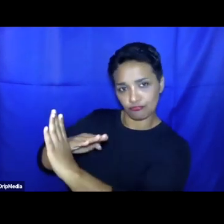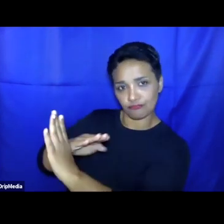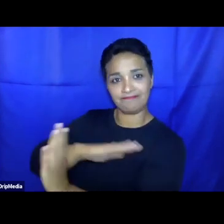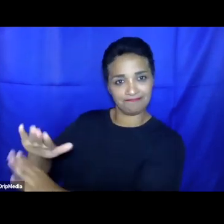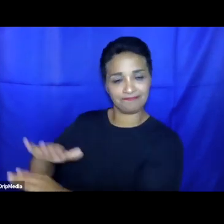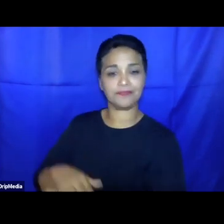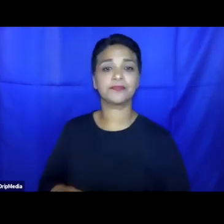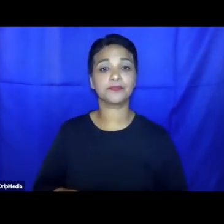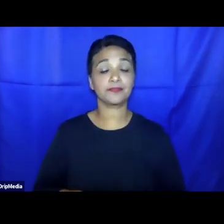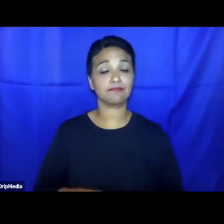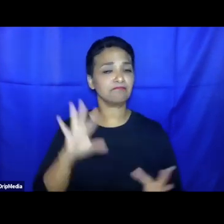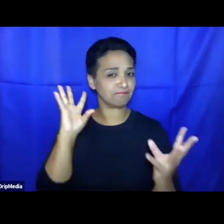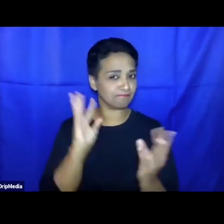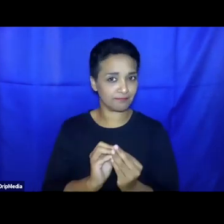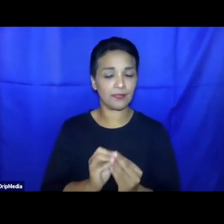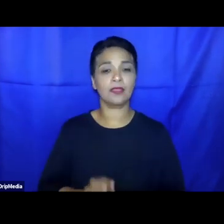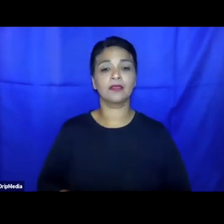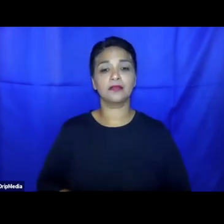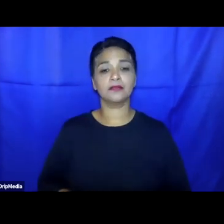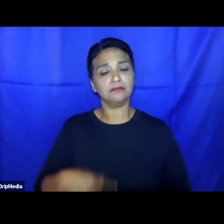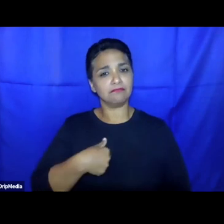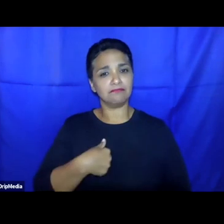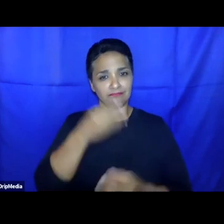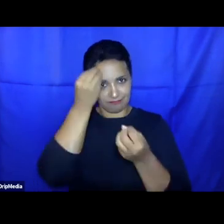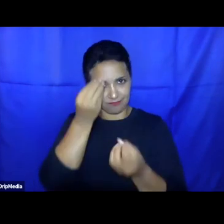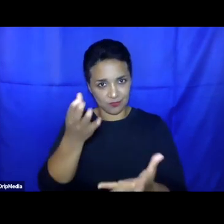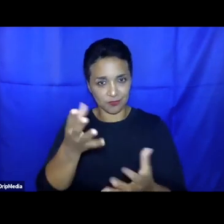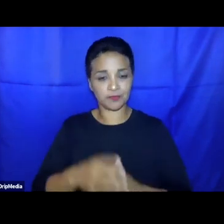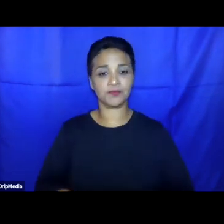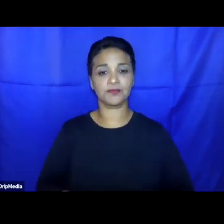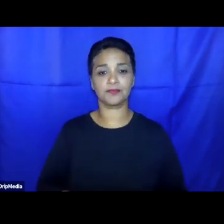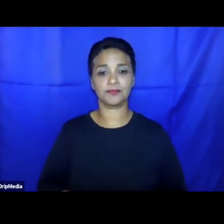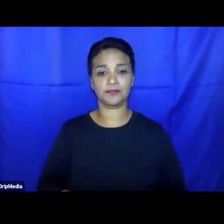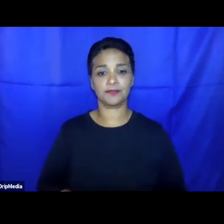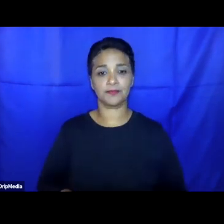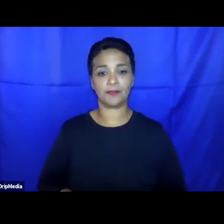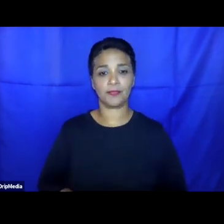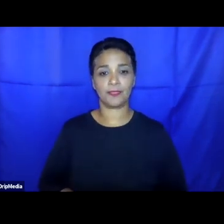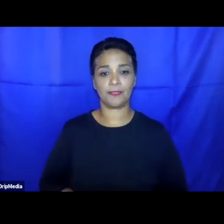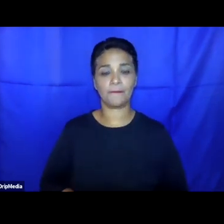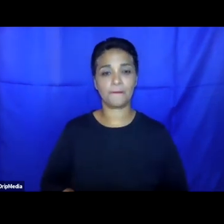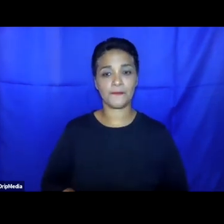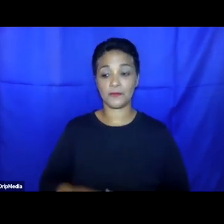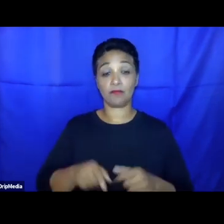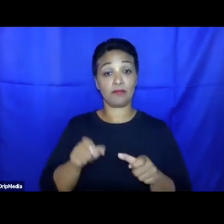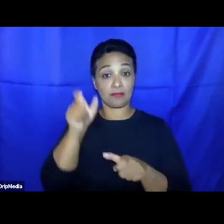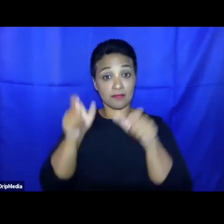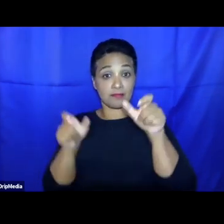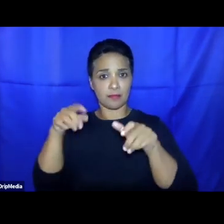say briefly about the ways in which irregular entry has increased in Canada, owing to,